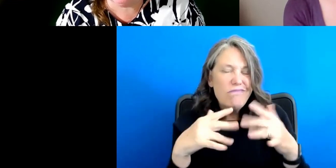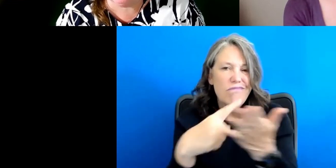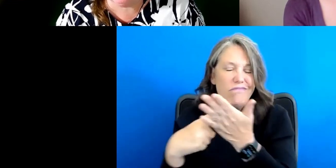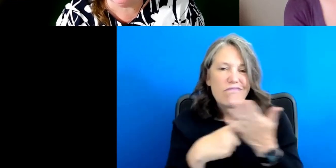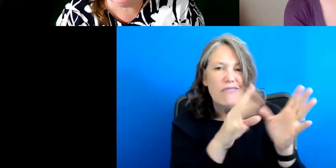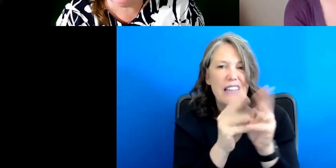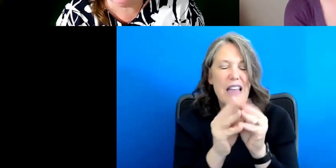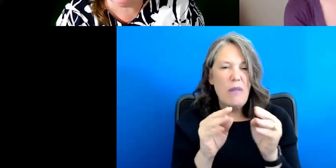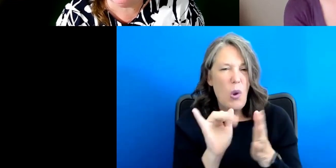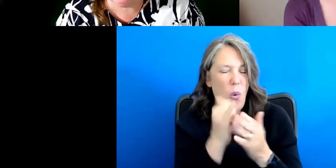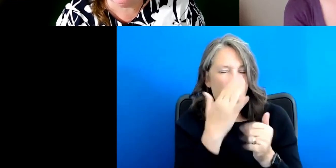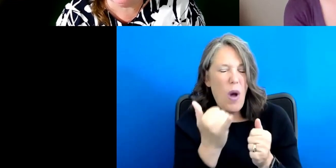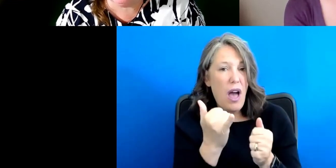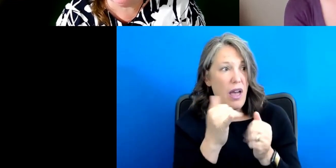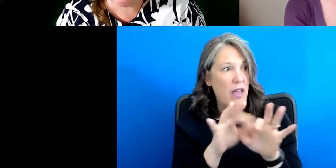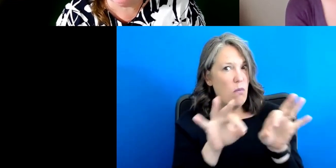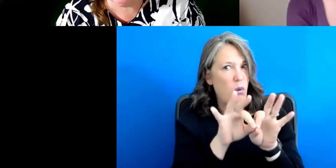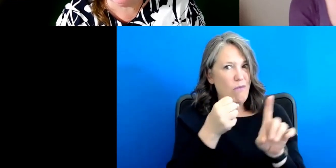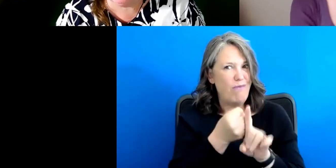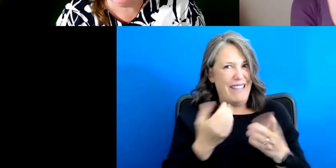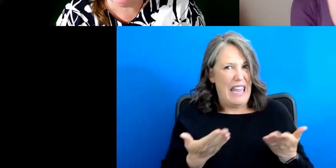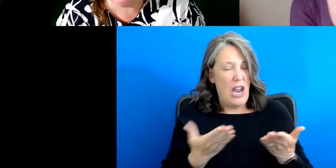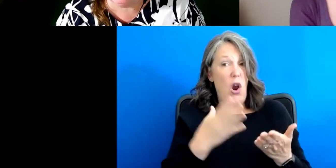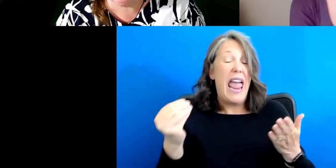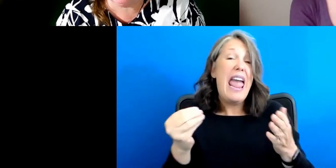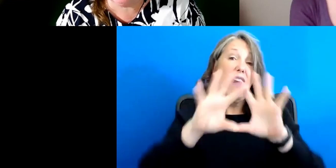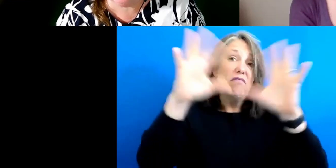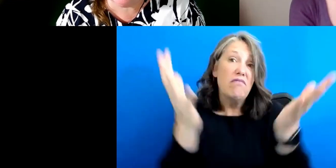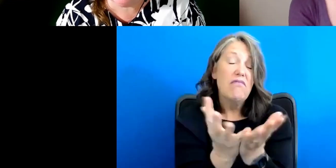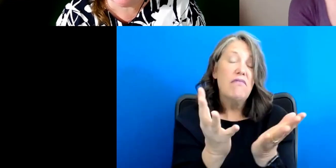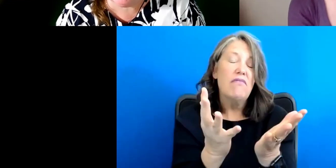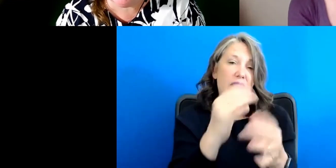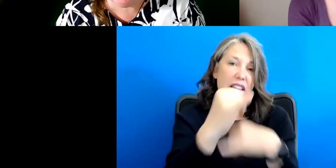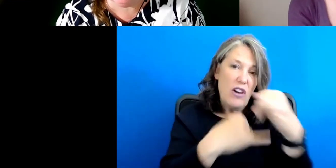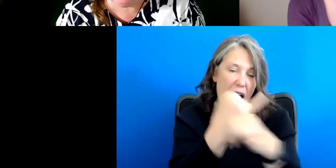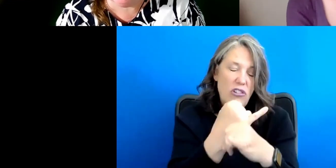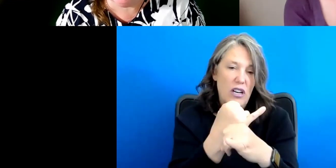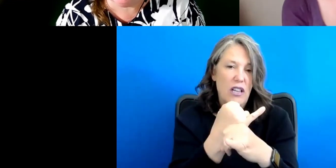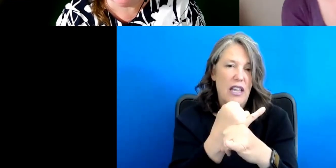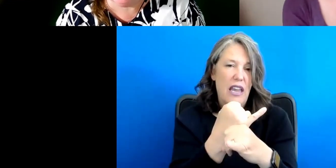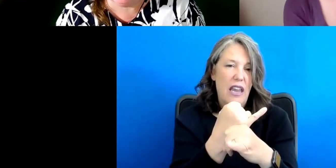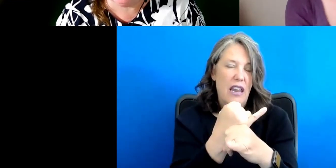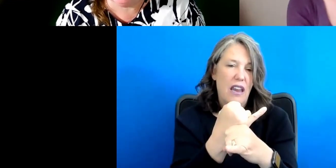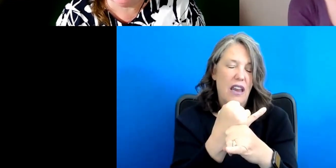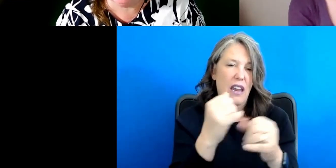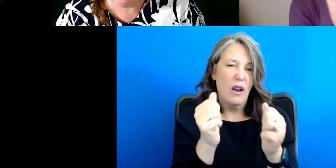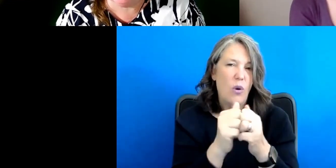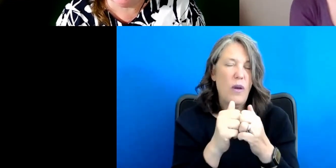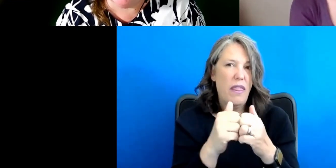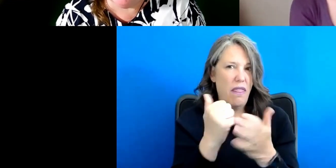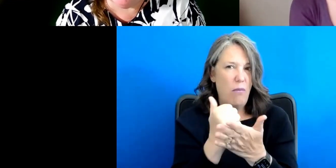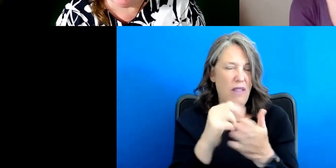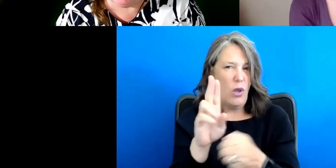impactful both here at home and internationally? And is that connected to perhaps moving United States forward?